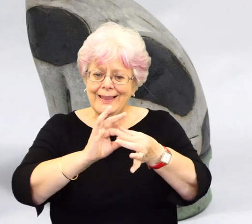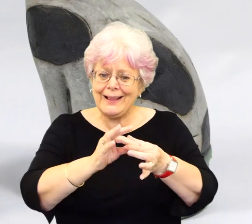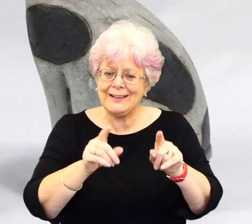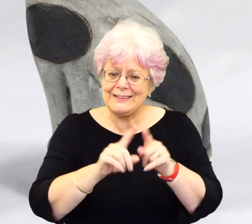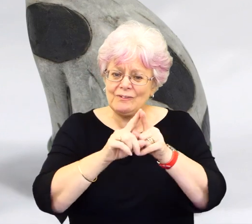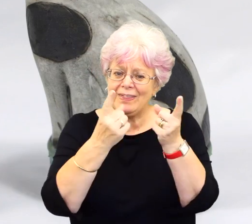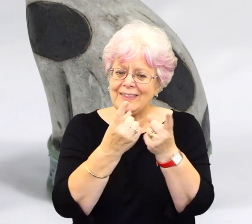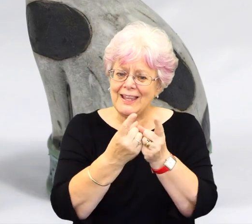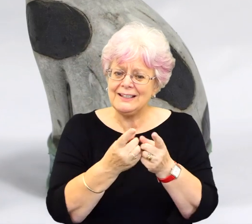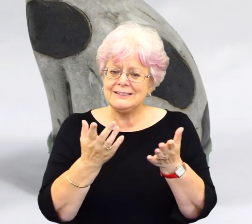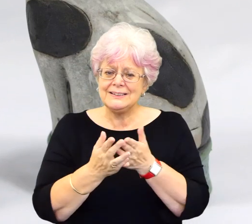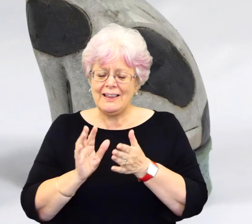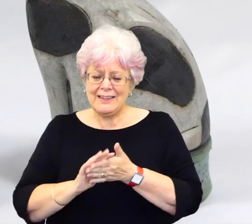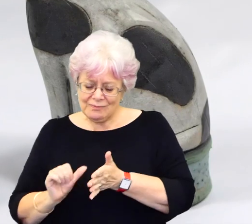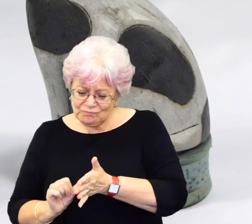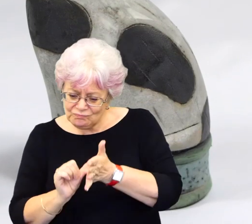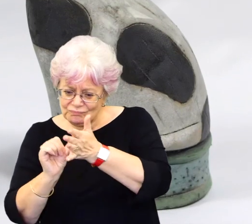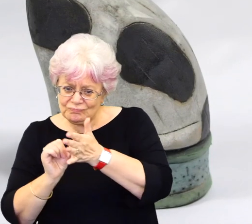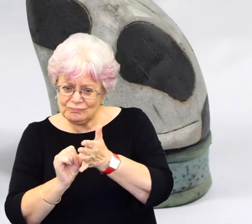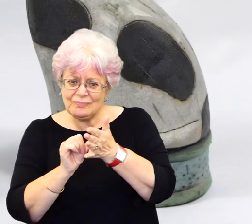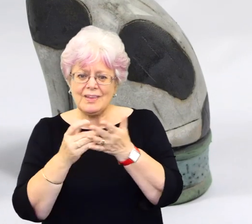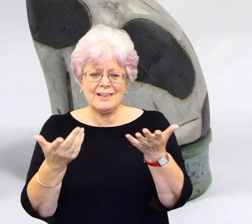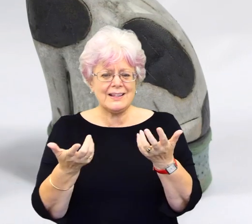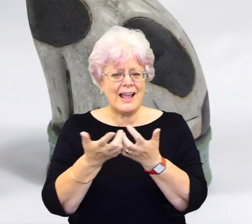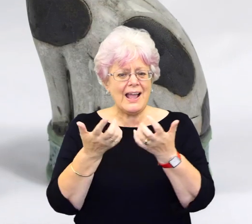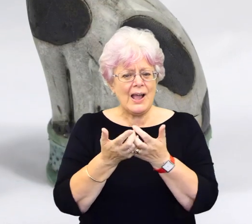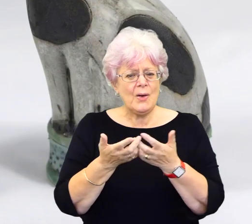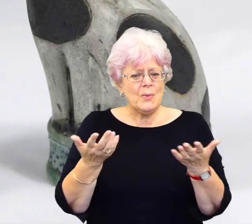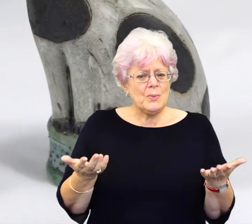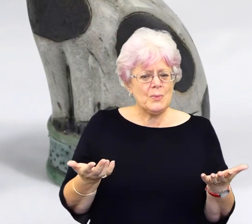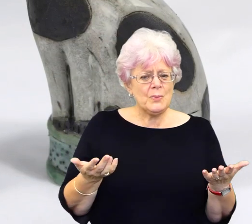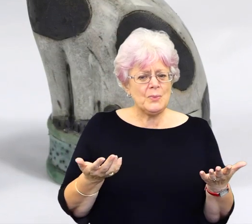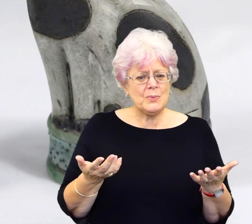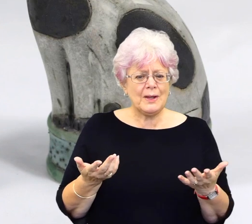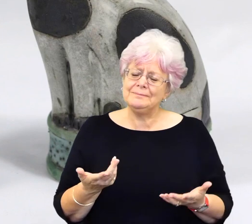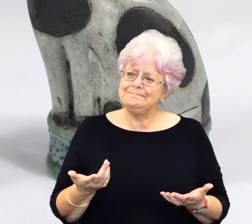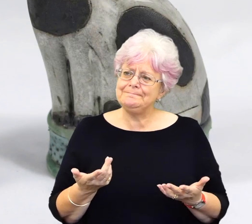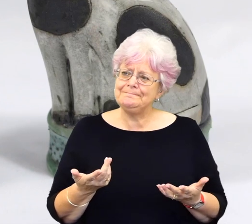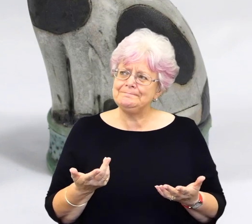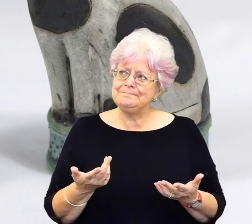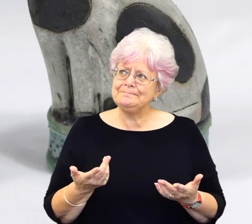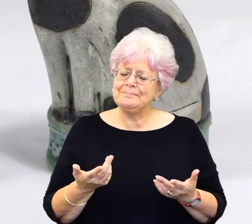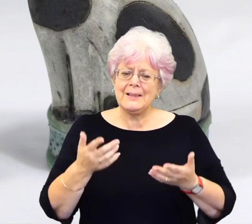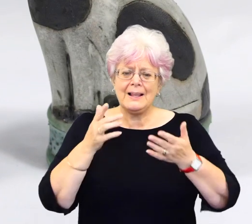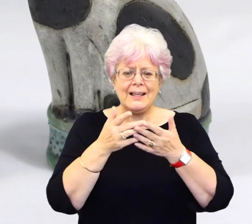um, the worry of just the construction comes into the, into a big issue. How do you make a